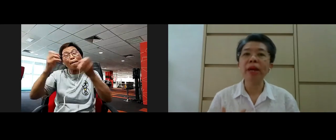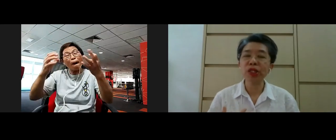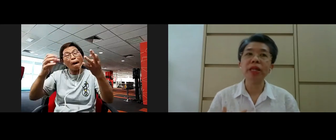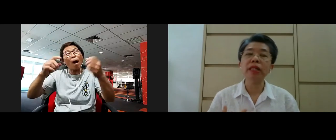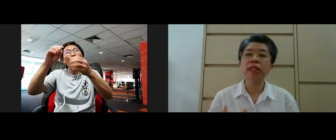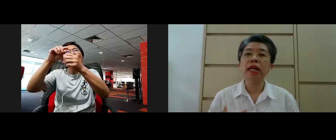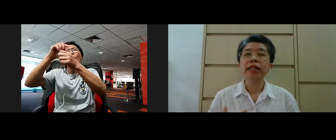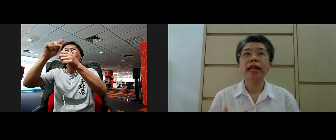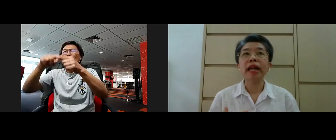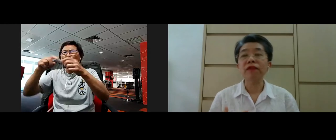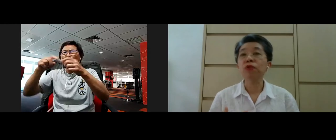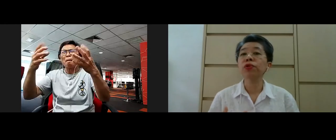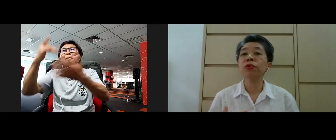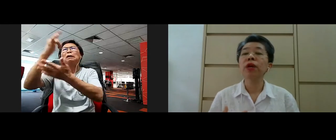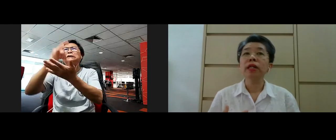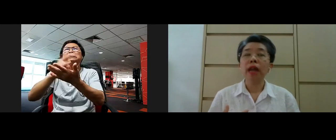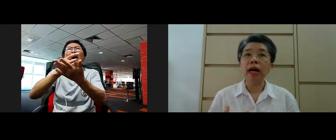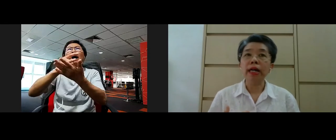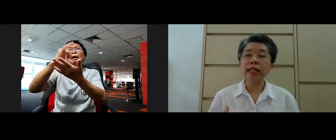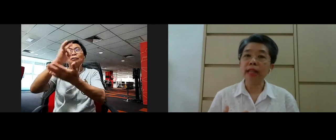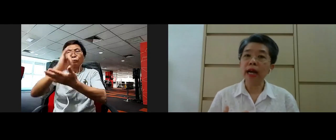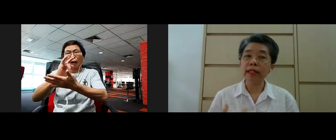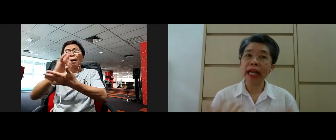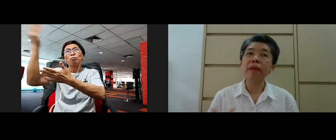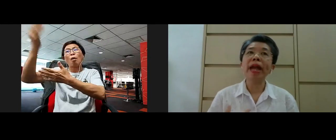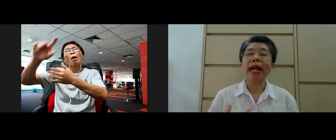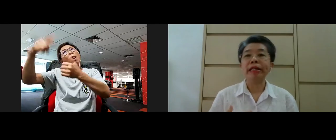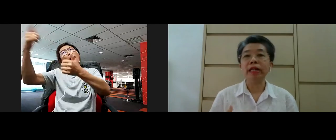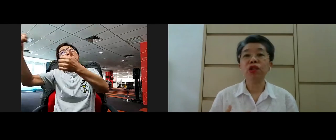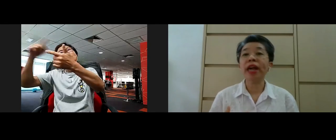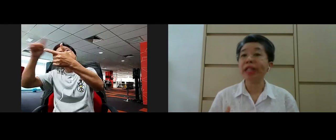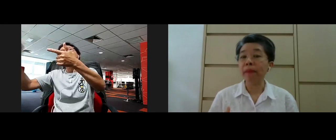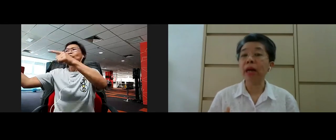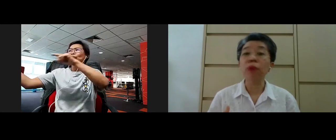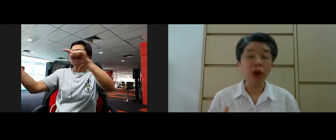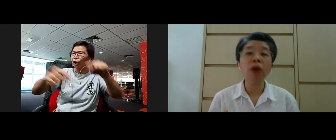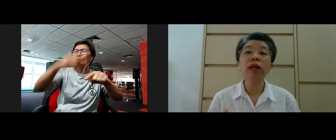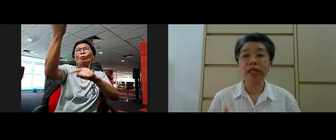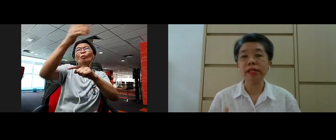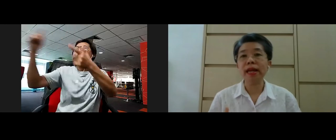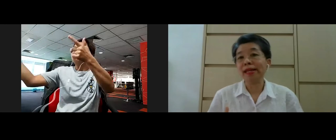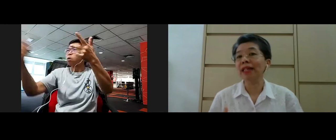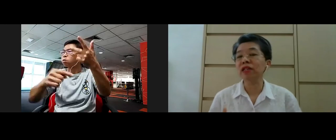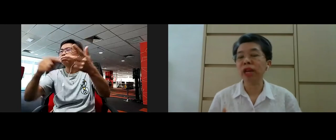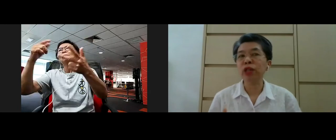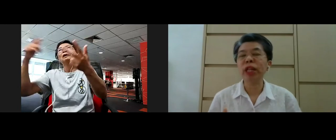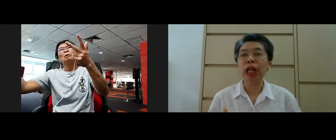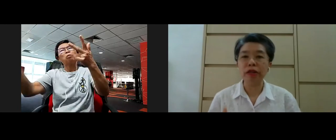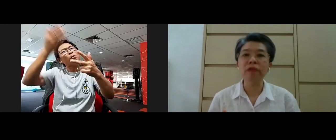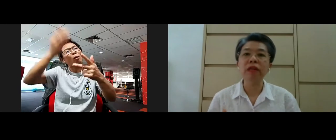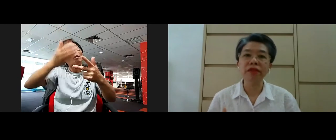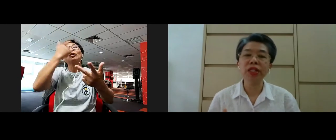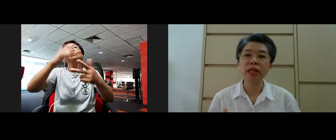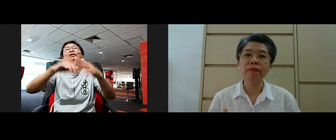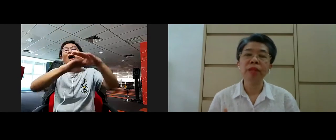Dhamma speakers that have also came and shared Dhamma with all of us as undergraduates